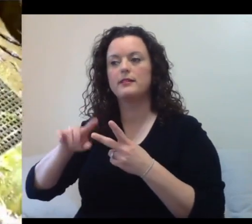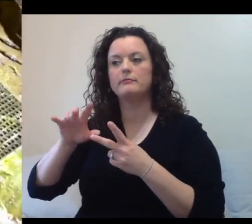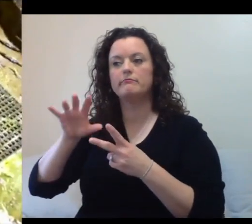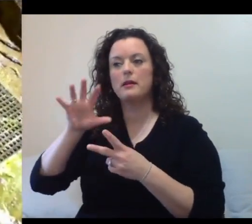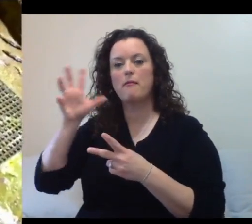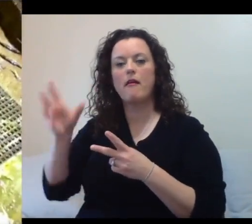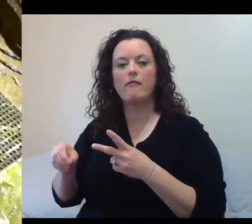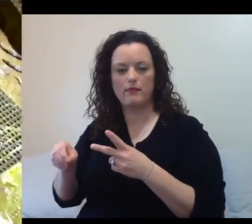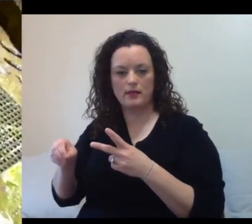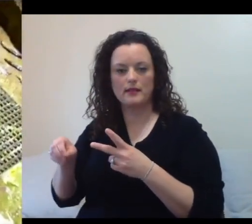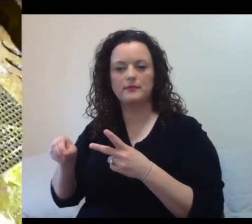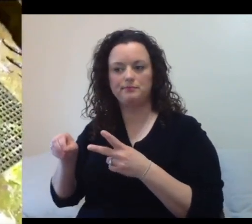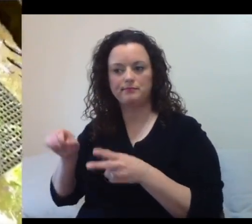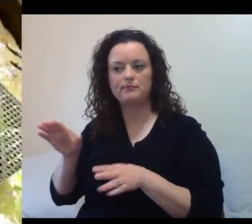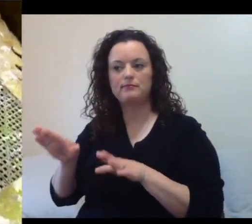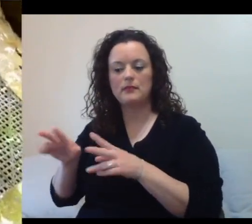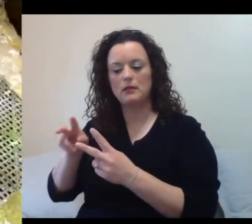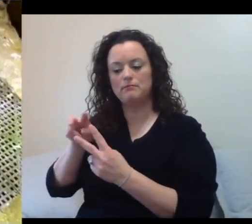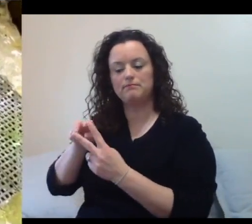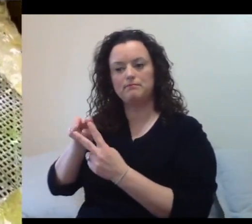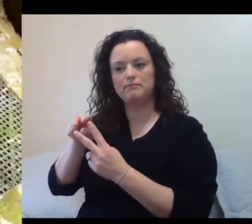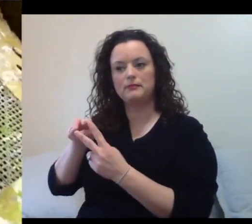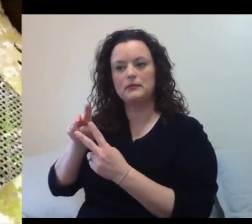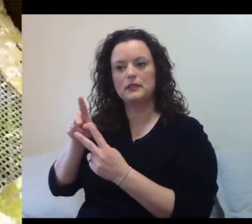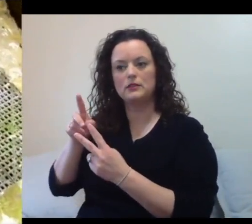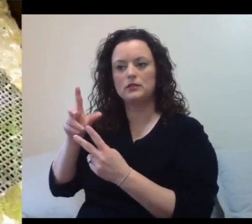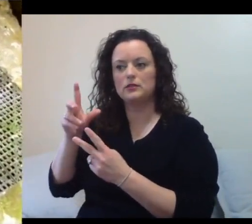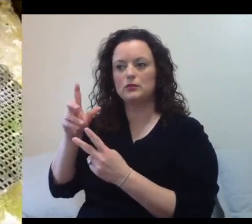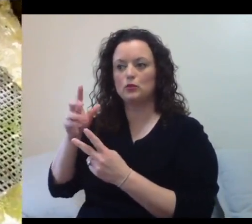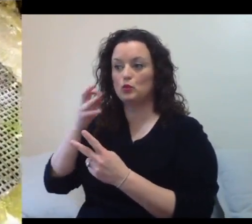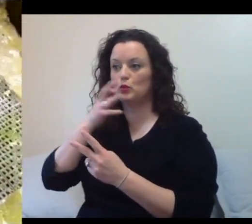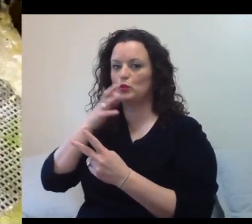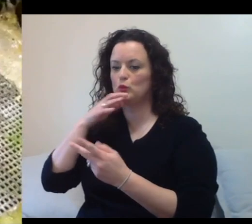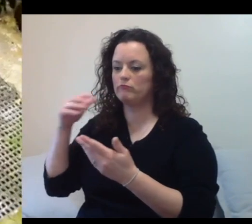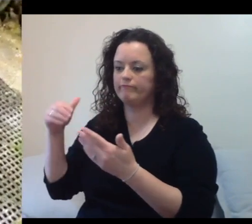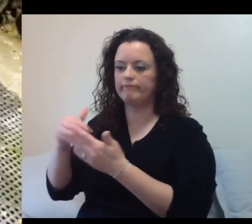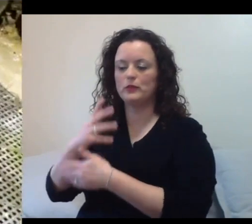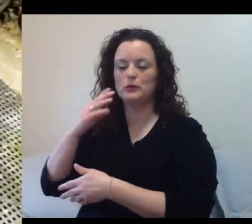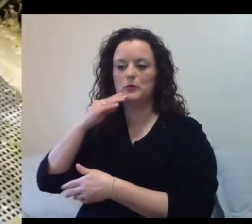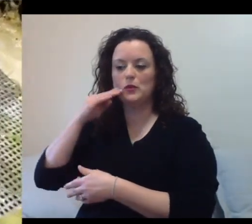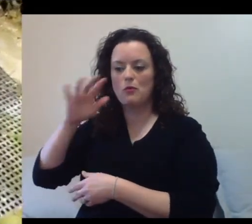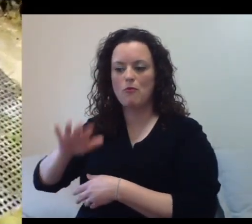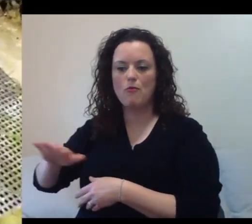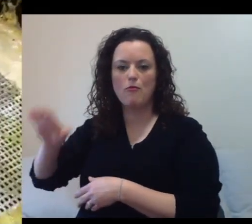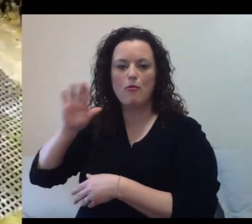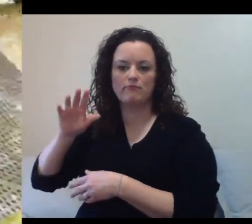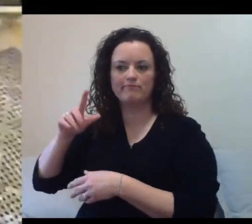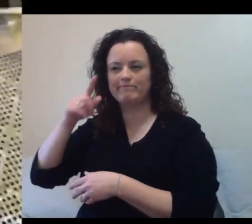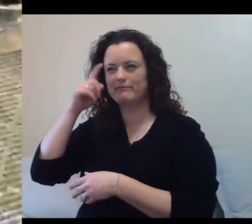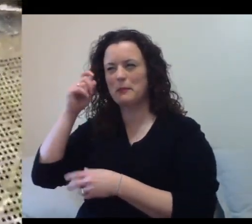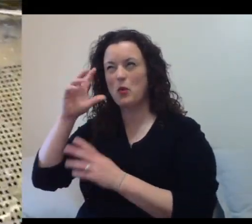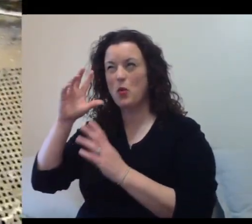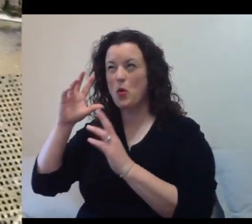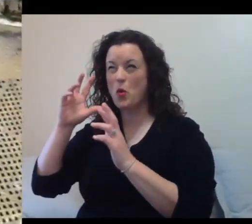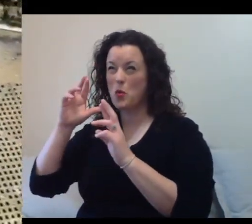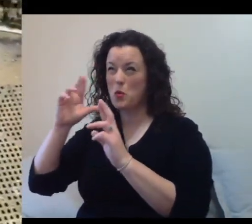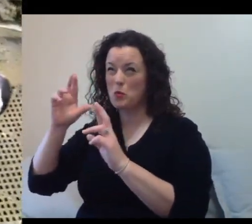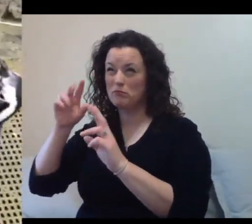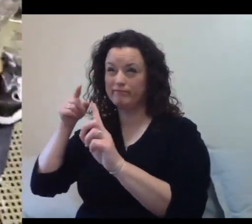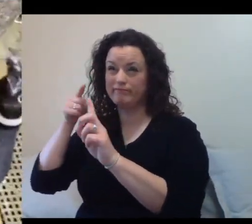species are getting brand new exhibits this summer. I'm shooting for July. Hopefully we can go with those for a long time. But yeah,